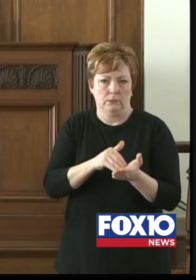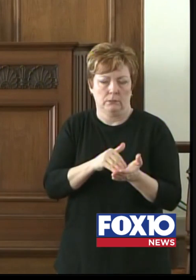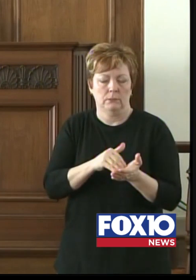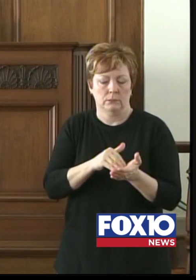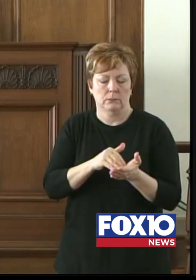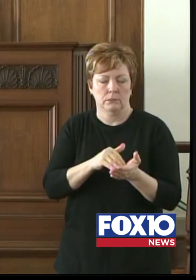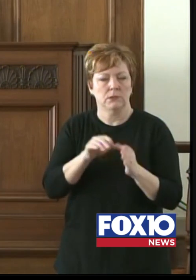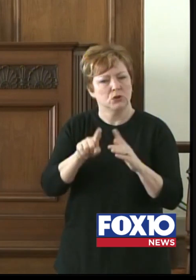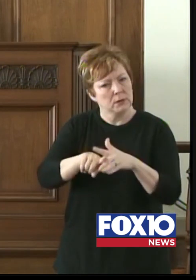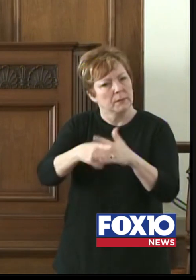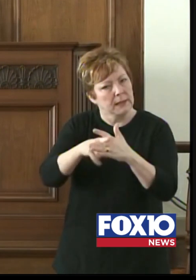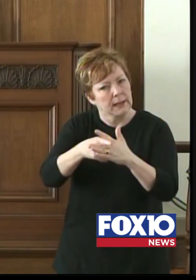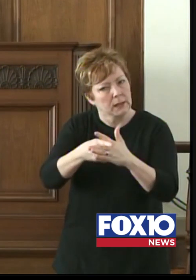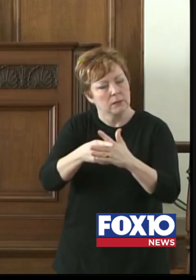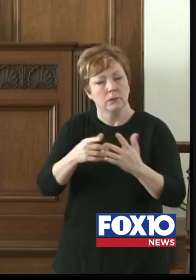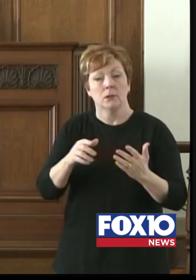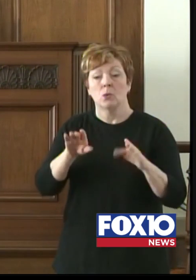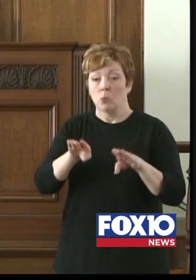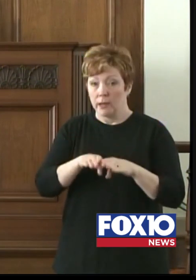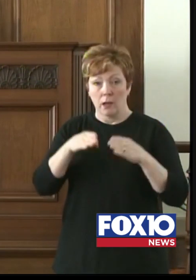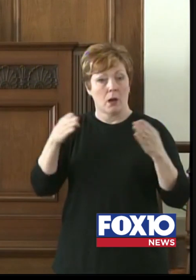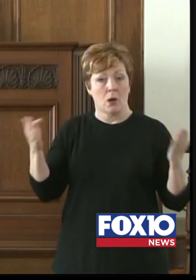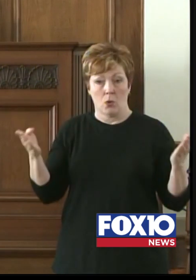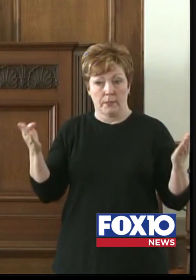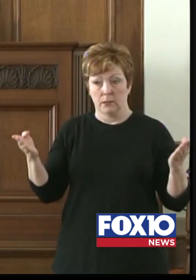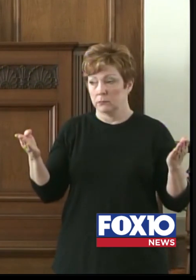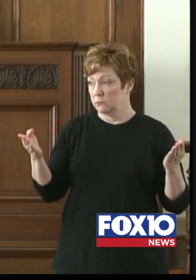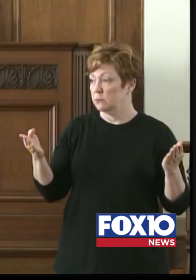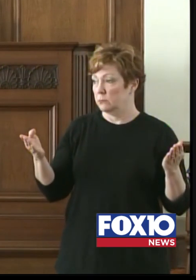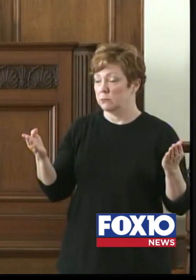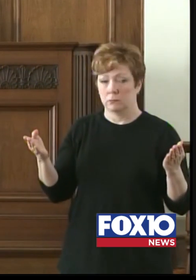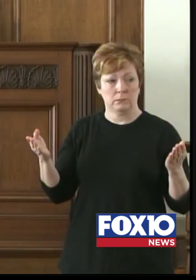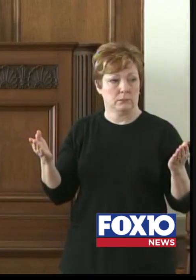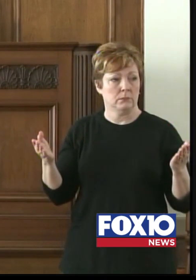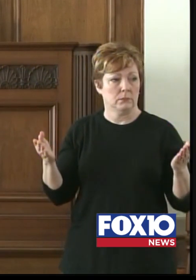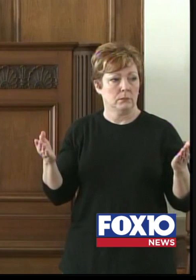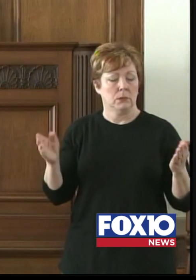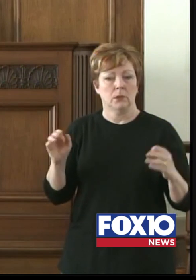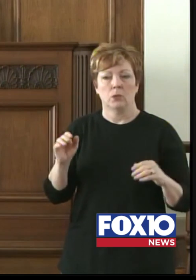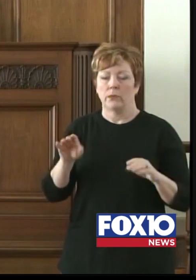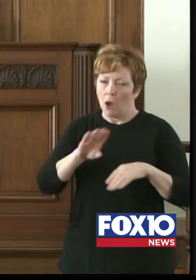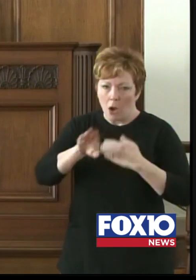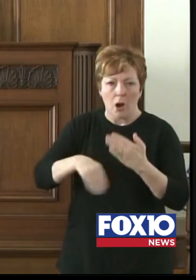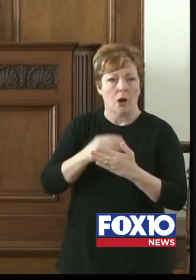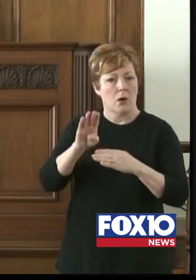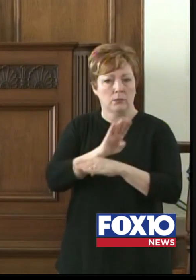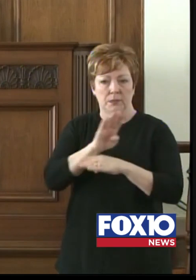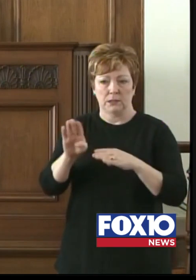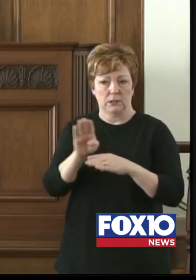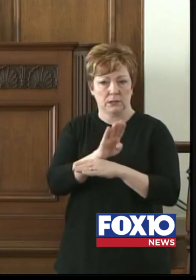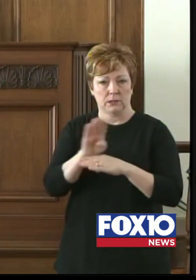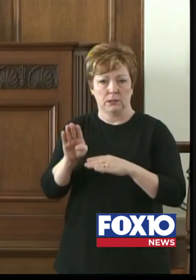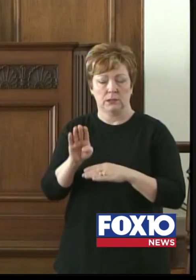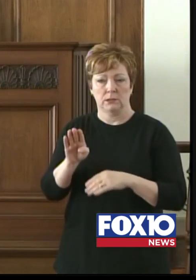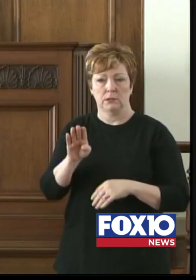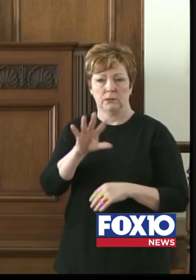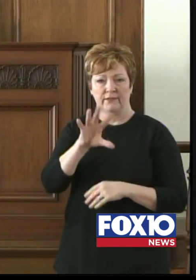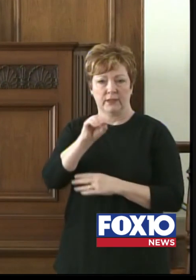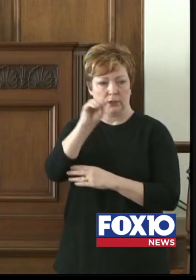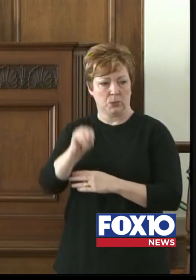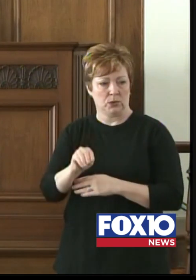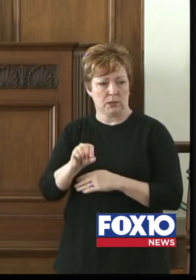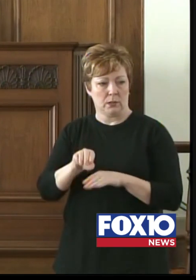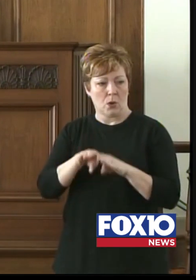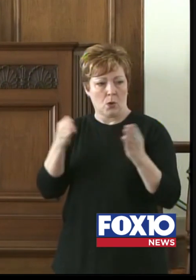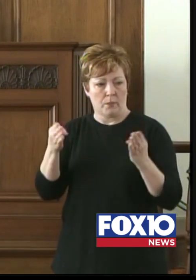Once we reopen, as we're outlining with all retailers being able to have 50 percent open and have